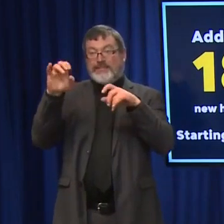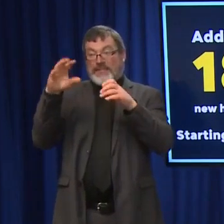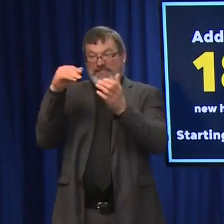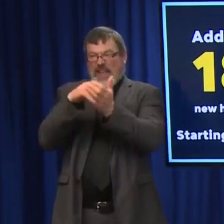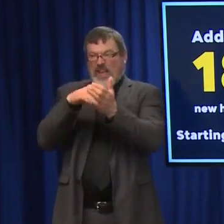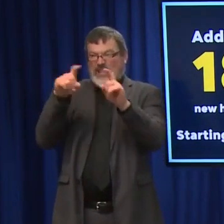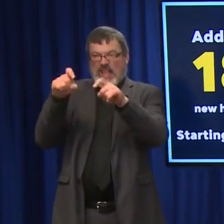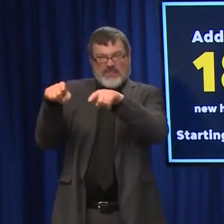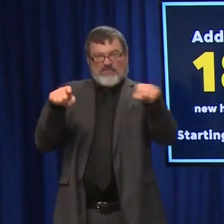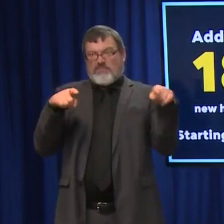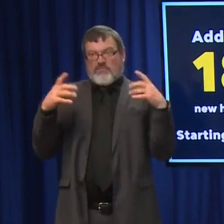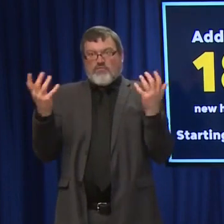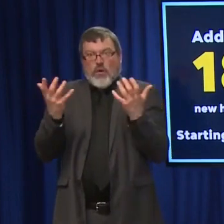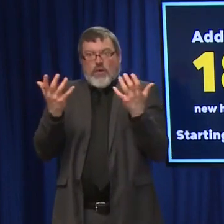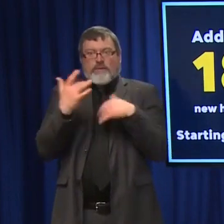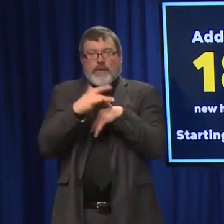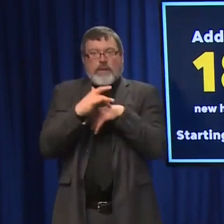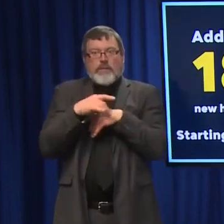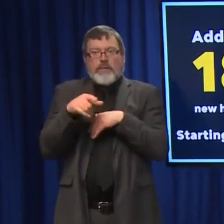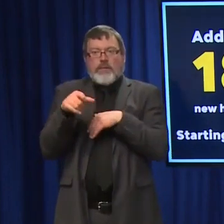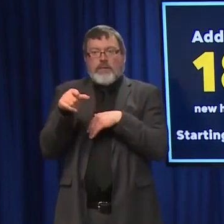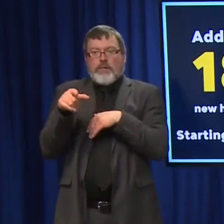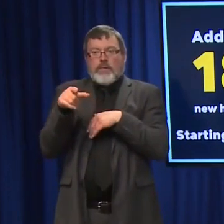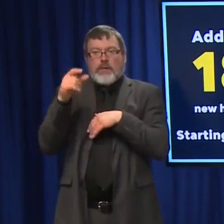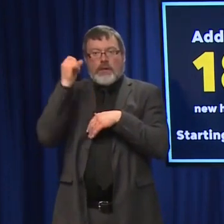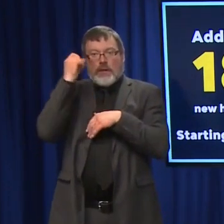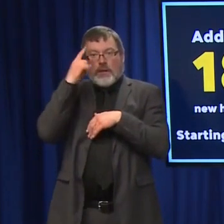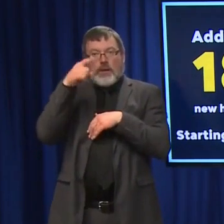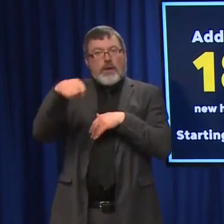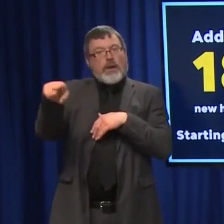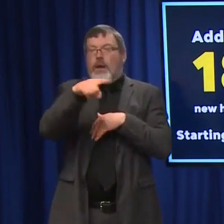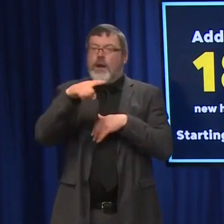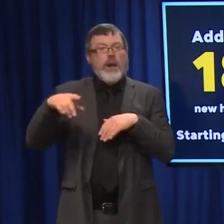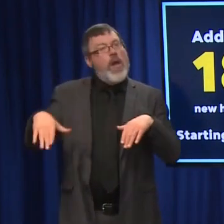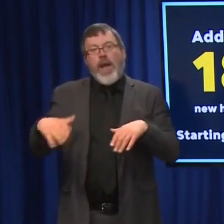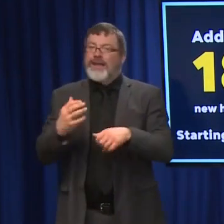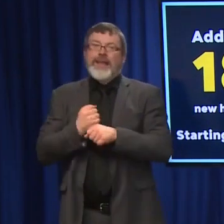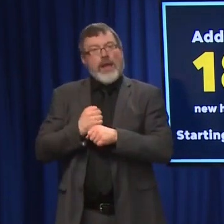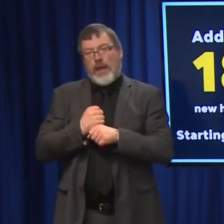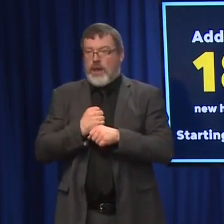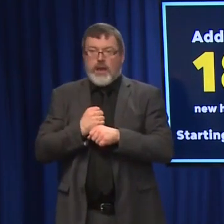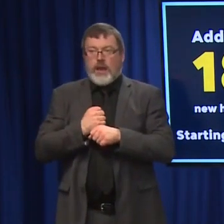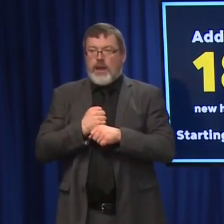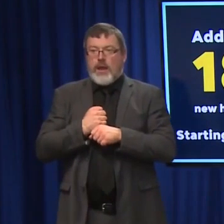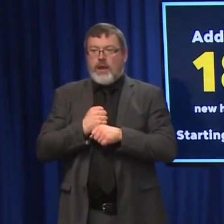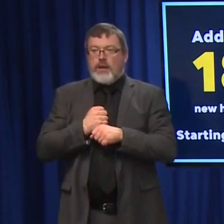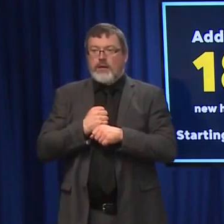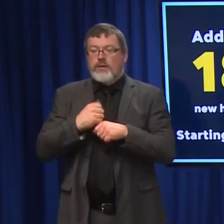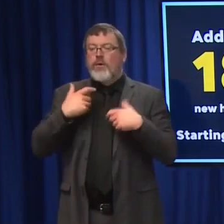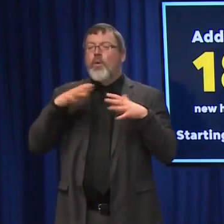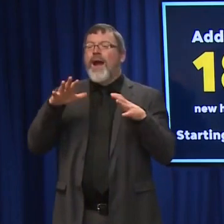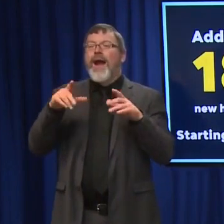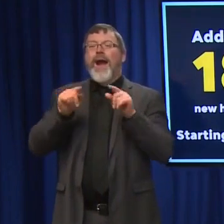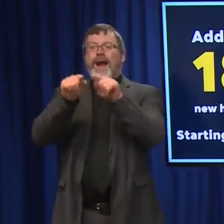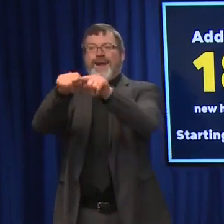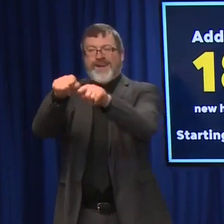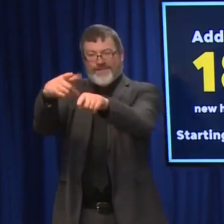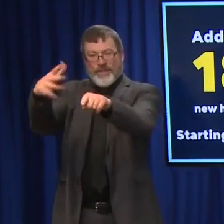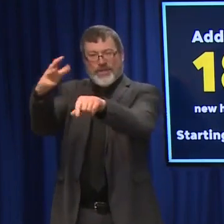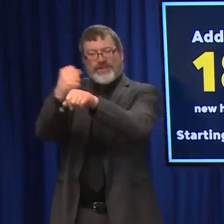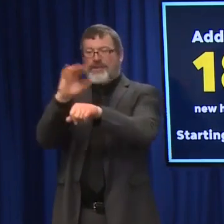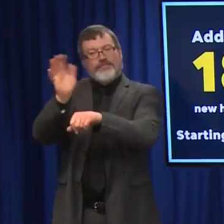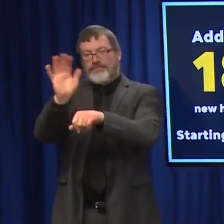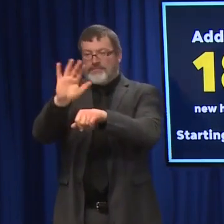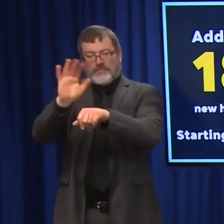Hampshire residents, again, who did not already get one as part of the first round, because we want to make sure we're, you know, making sure as many families can